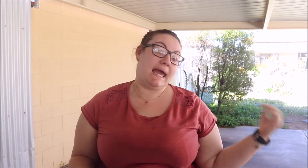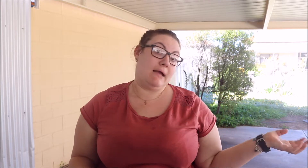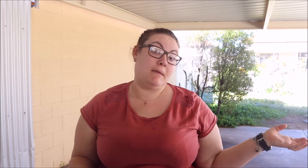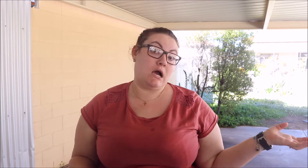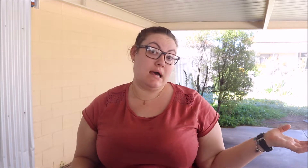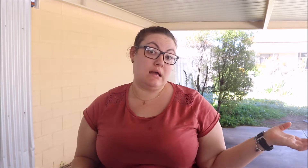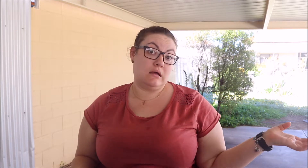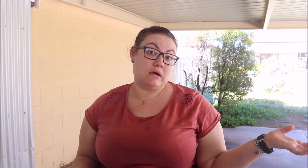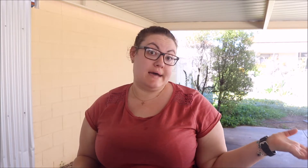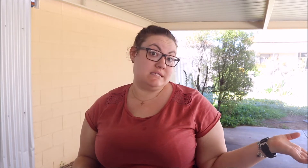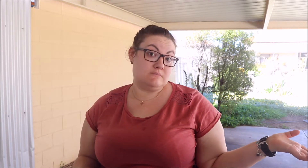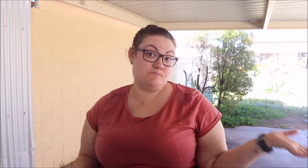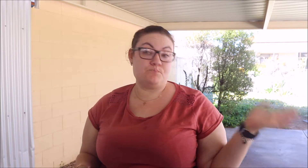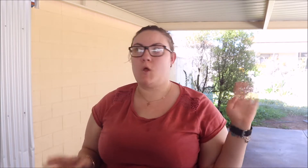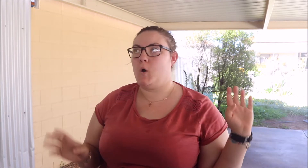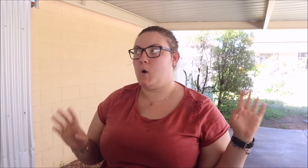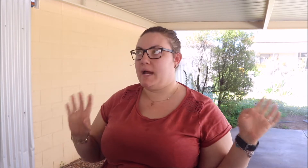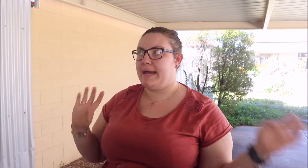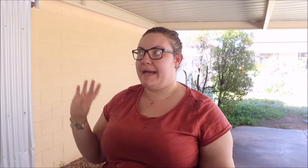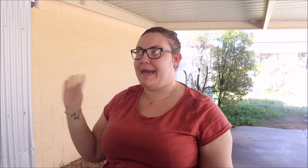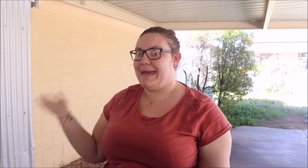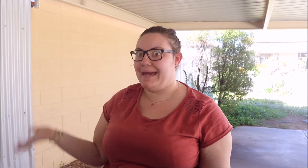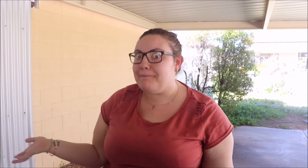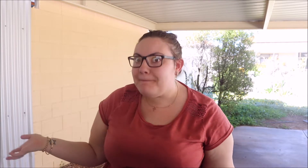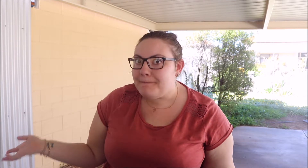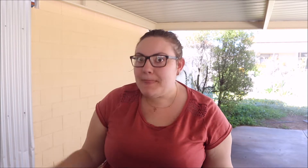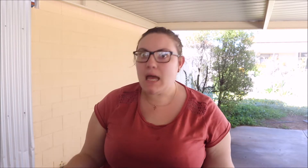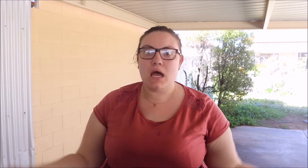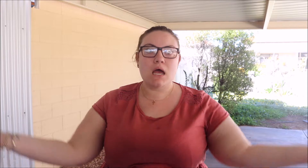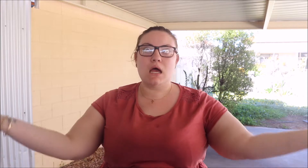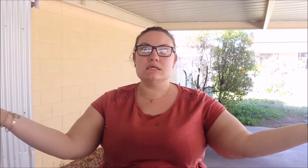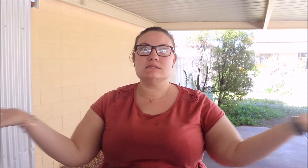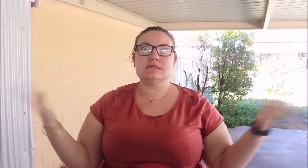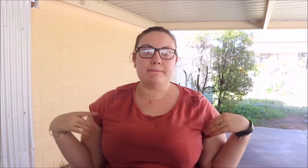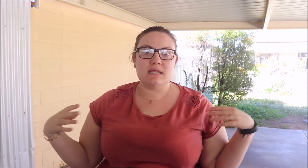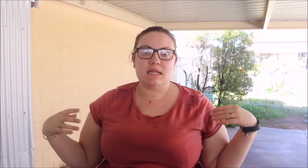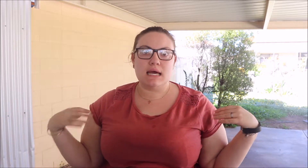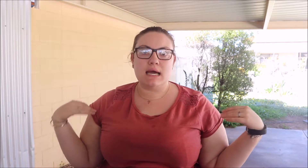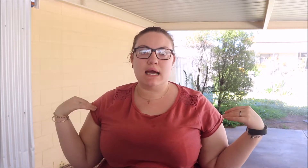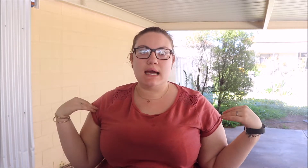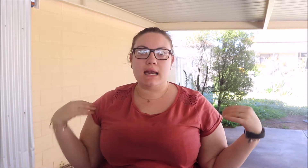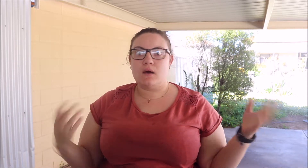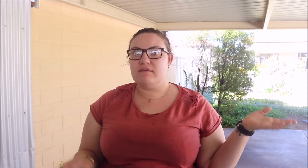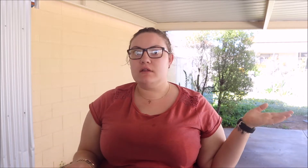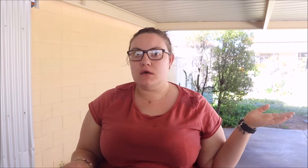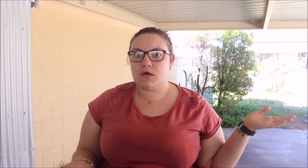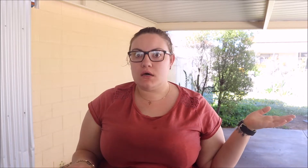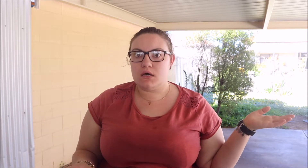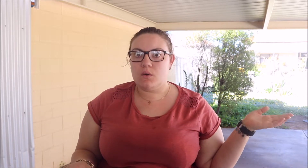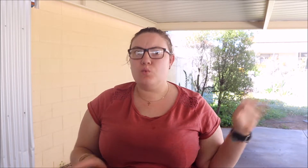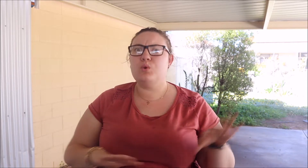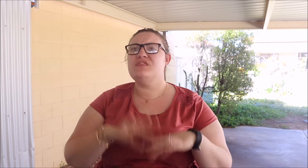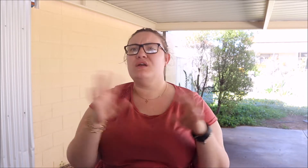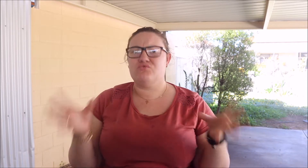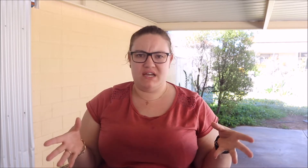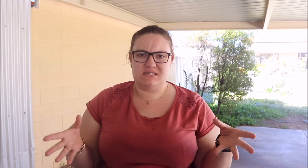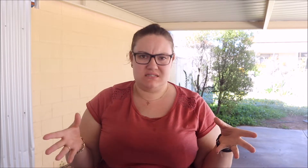gaming item or a game, send me a link and I'll have a look within reason.